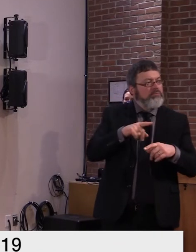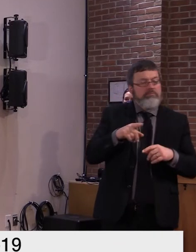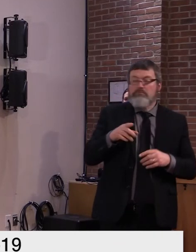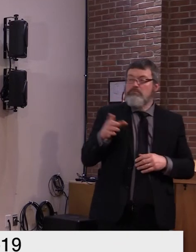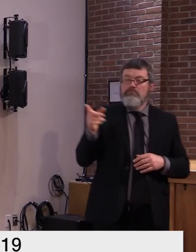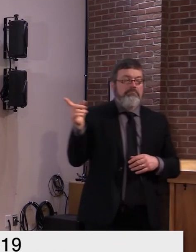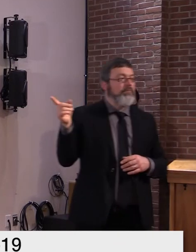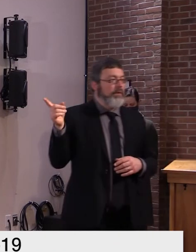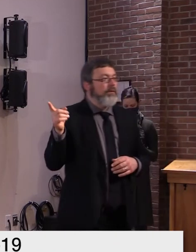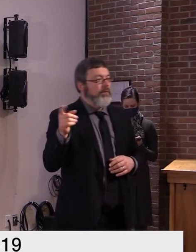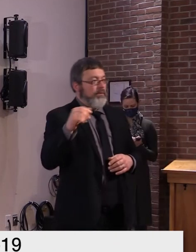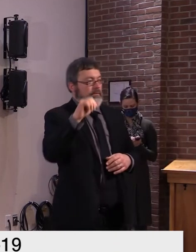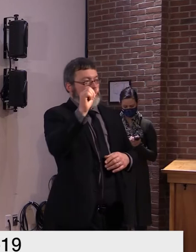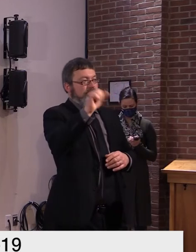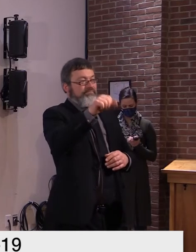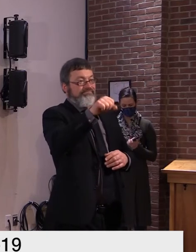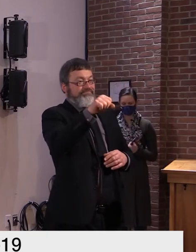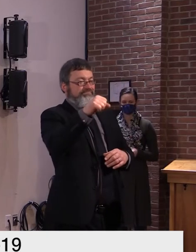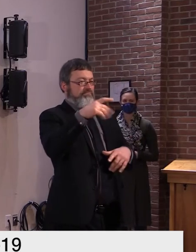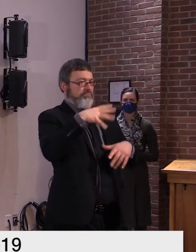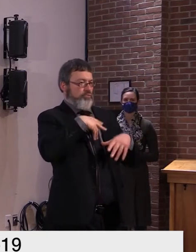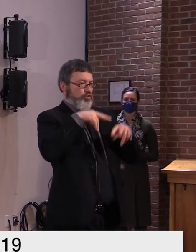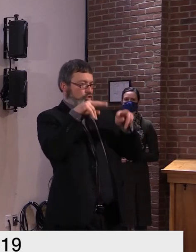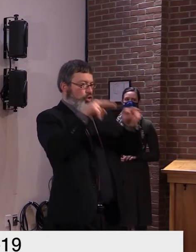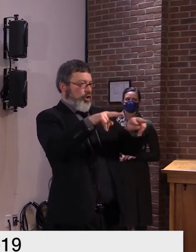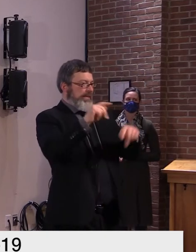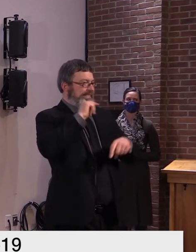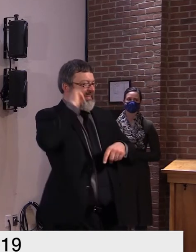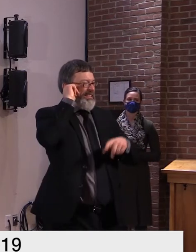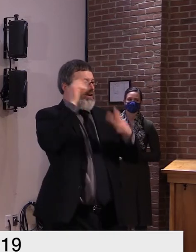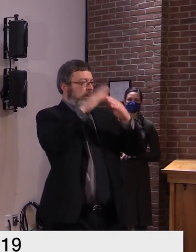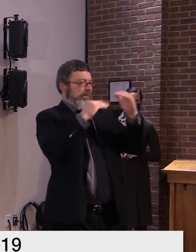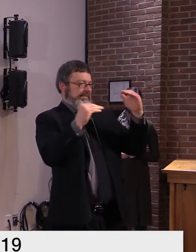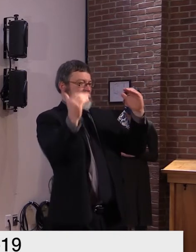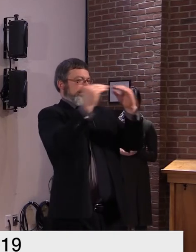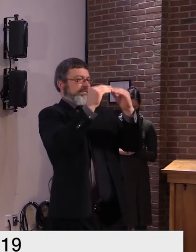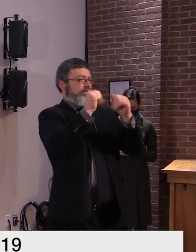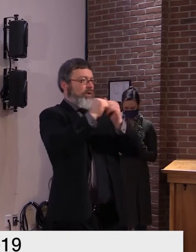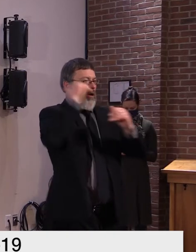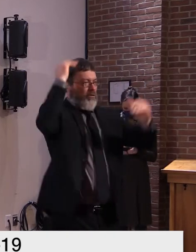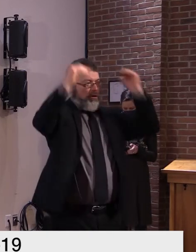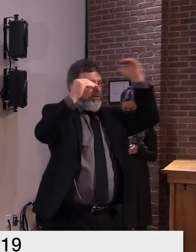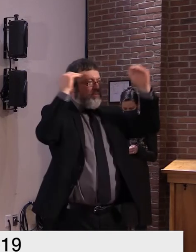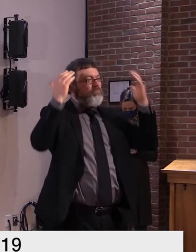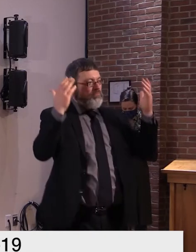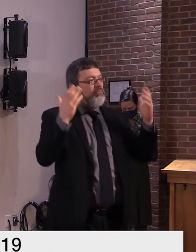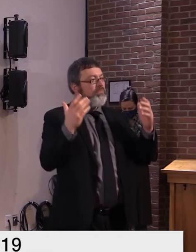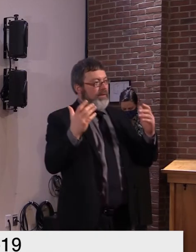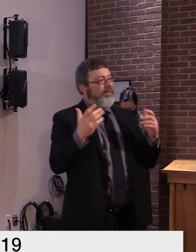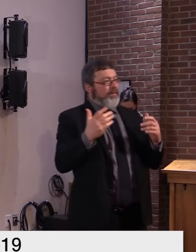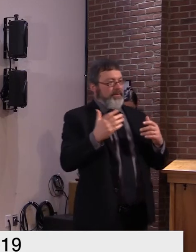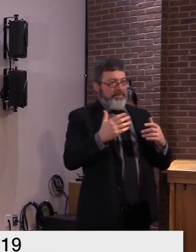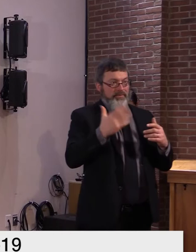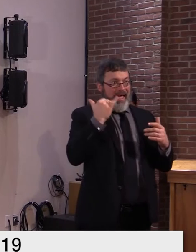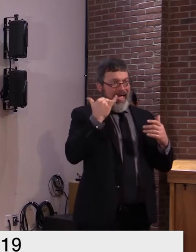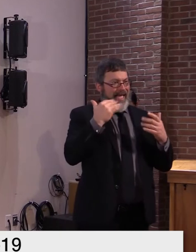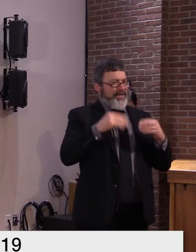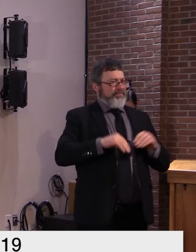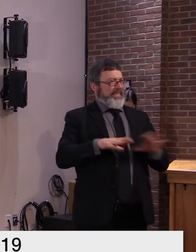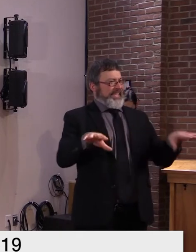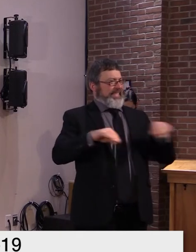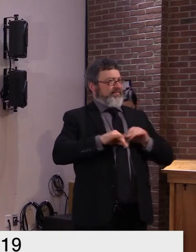to be able to transmit the virus much different than the much younger pediatric